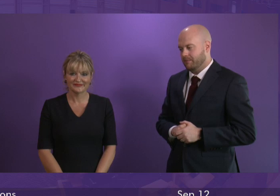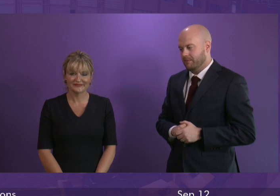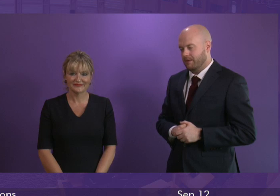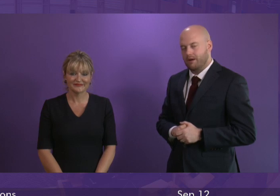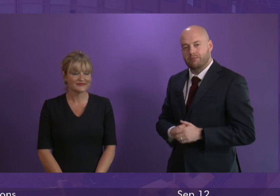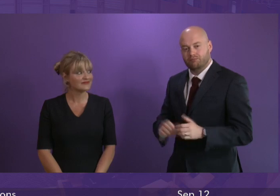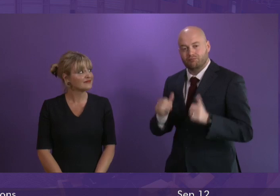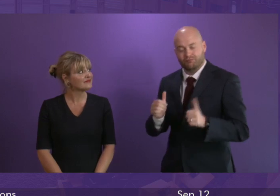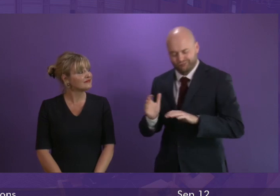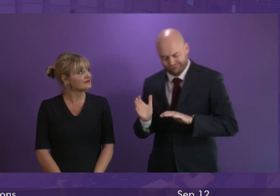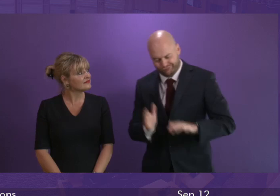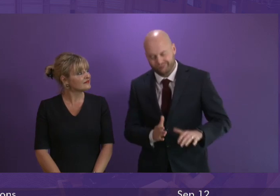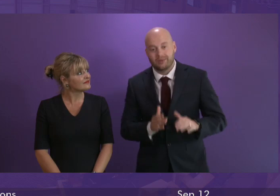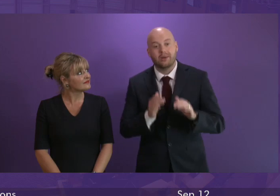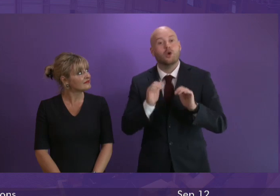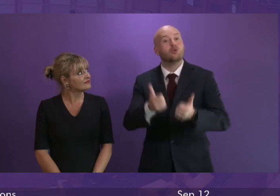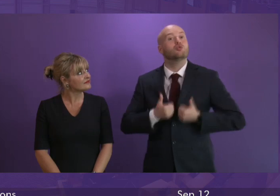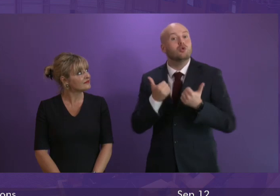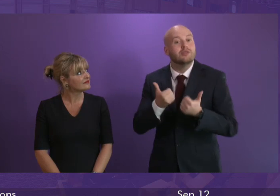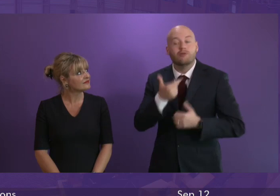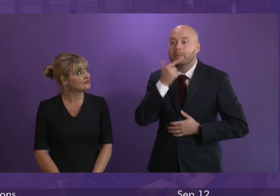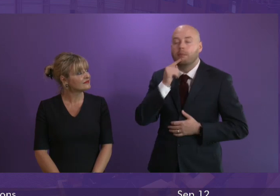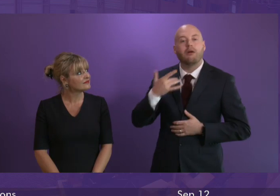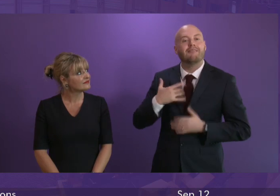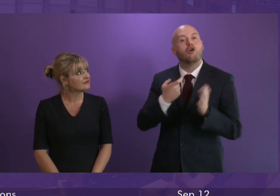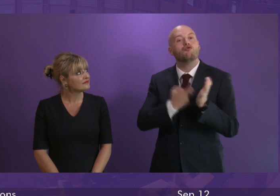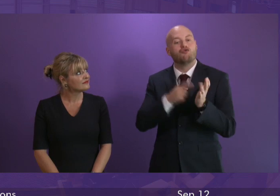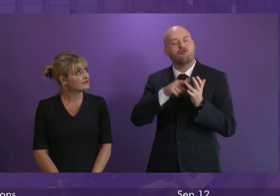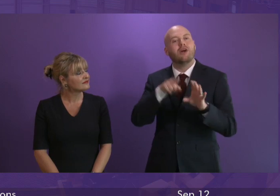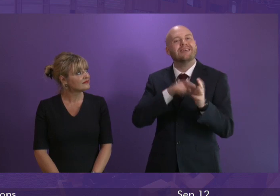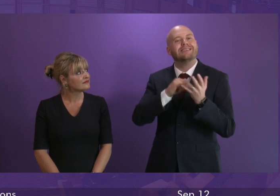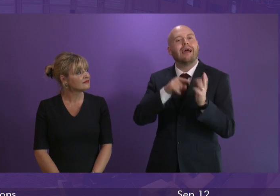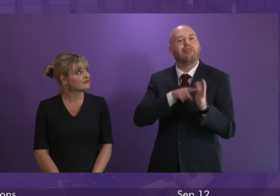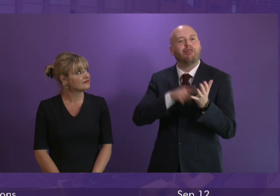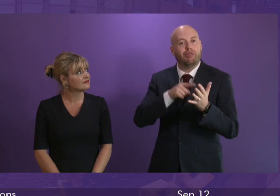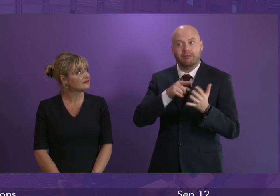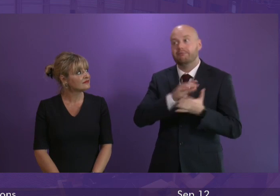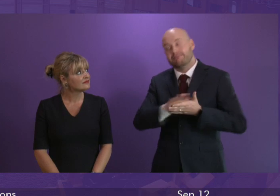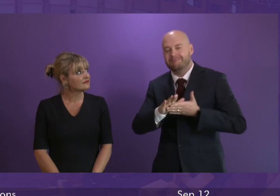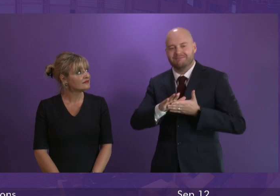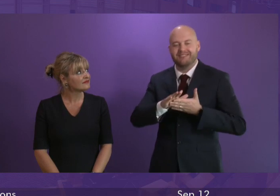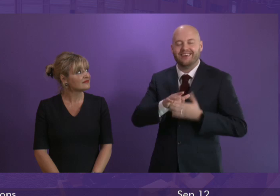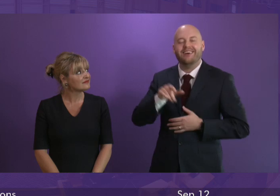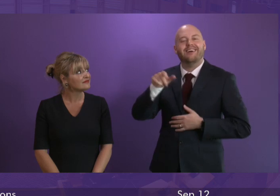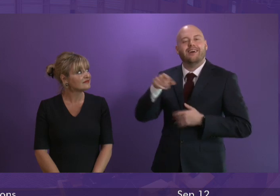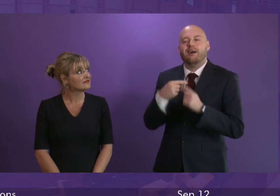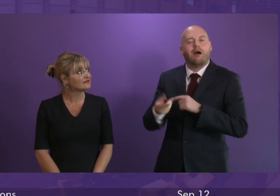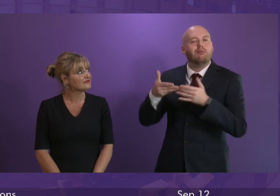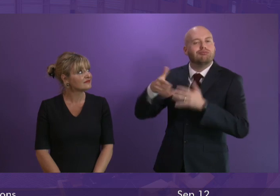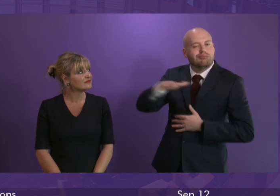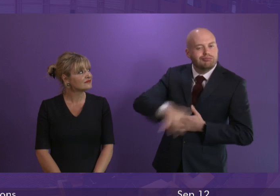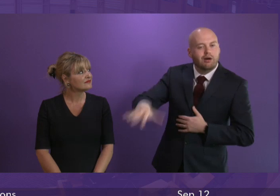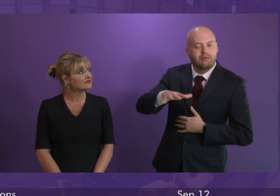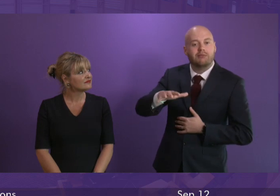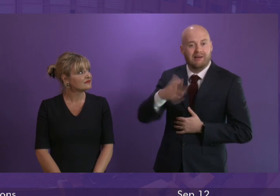Good news this morning for people in Resyth and also excellent news for those enduring cystic fibrosis. First class announcements